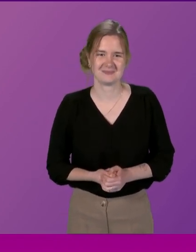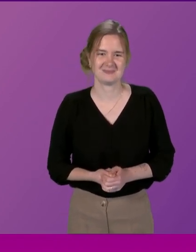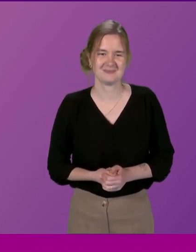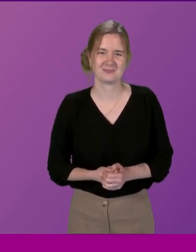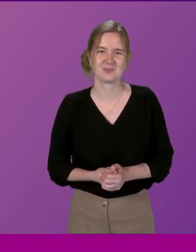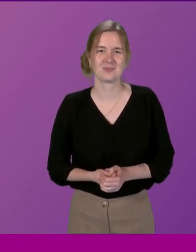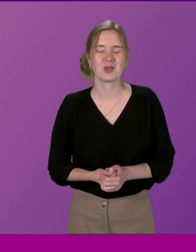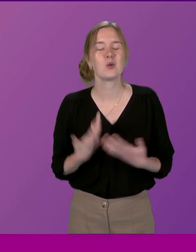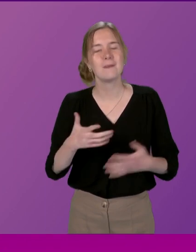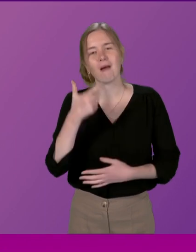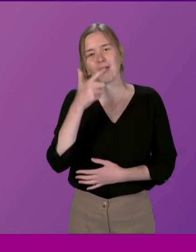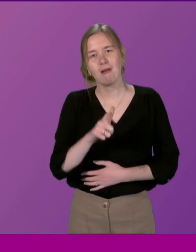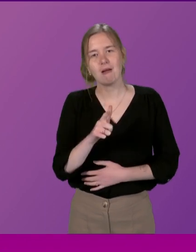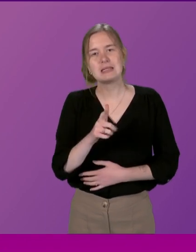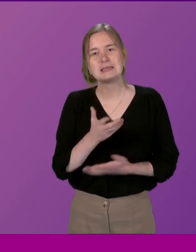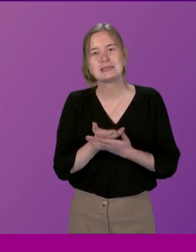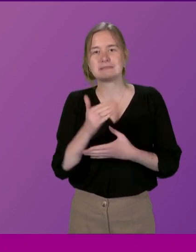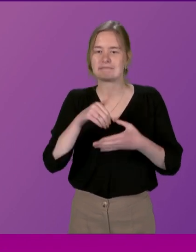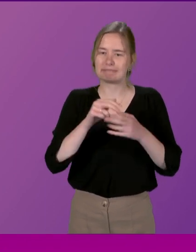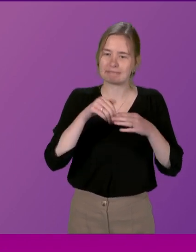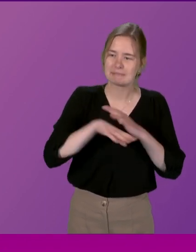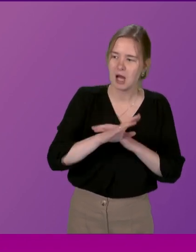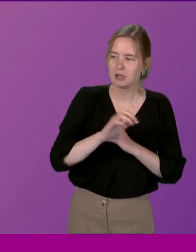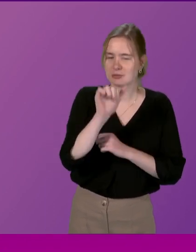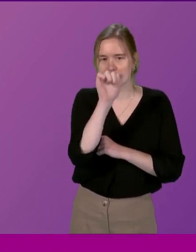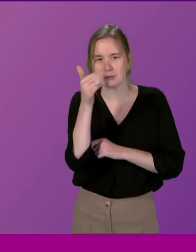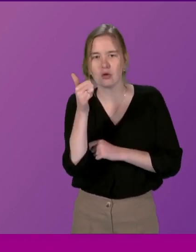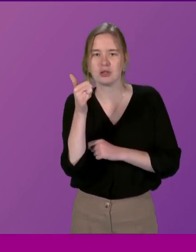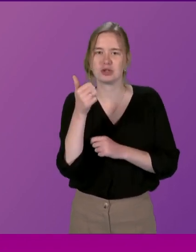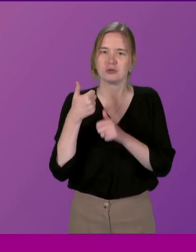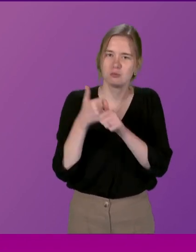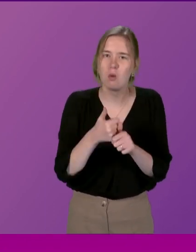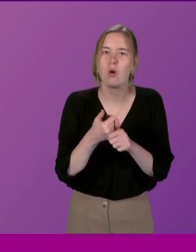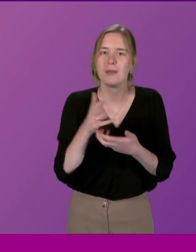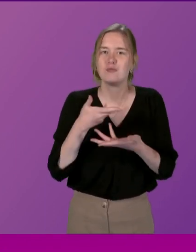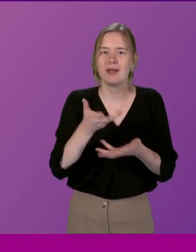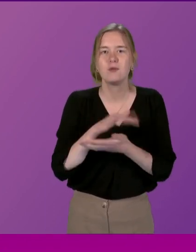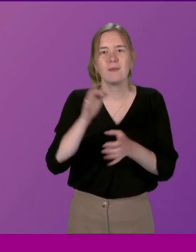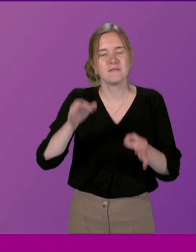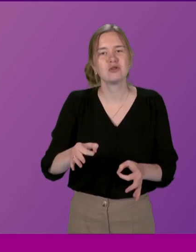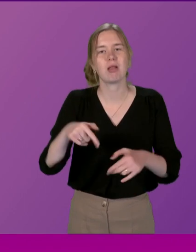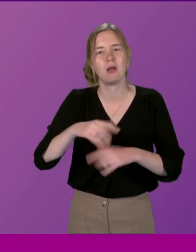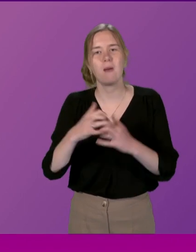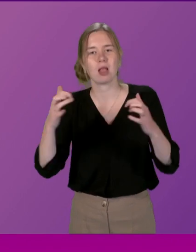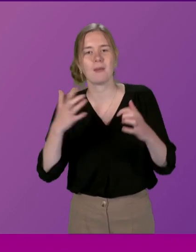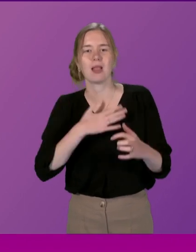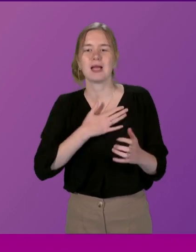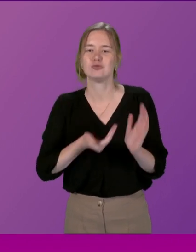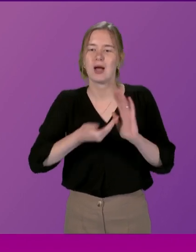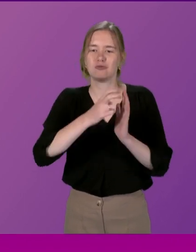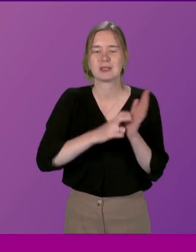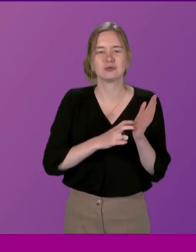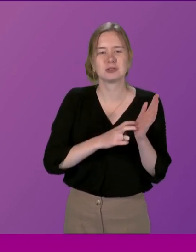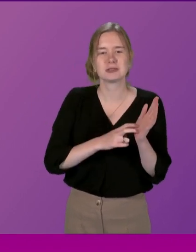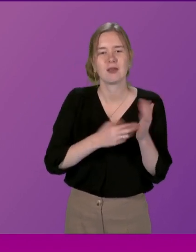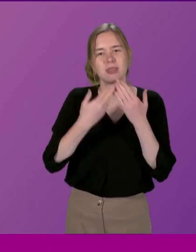We are fortunate in the in-house experience and knowledge and support that has been provided by officials across the Parliament And I would like to put on record many thanks